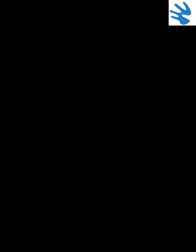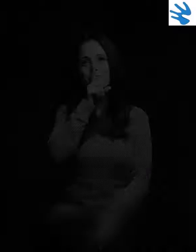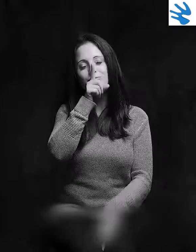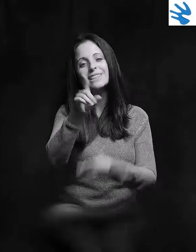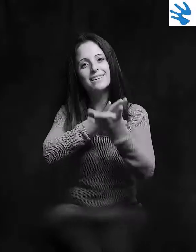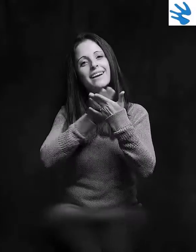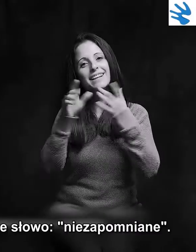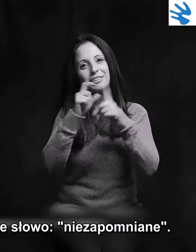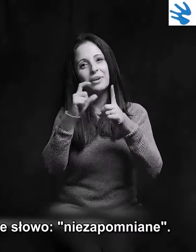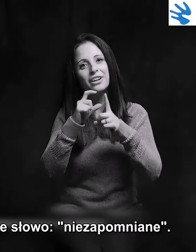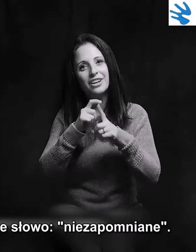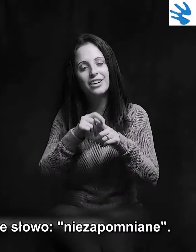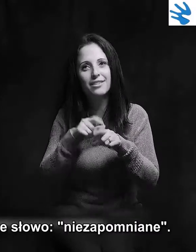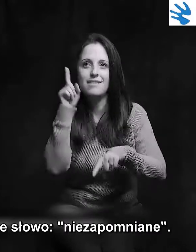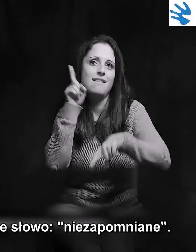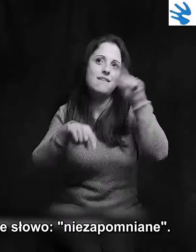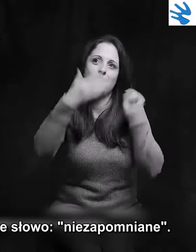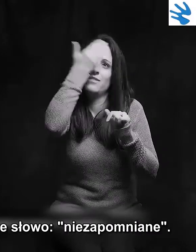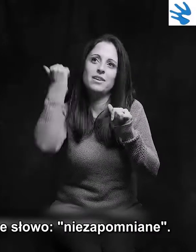It's a really nice word, unforgettable.